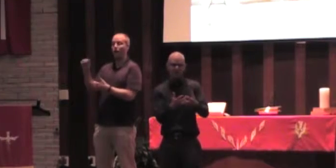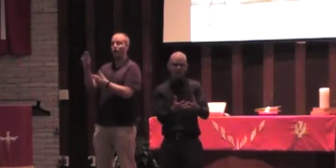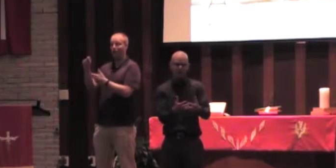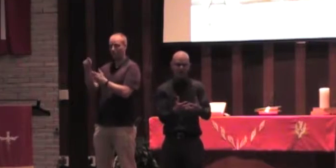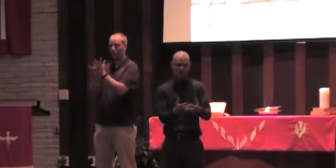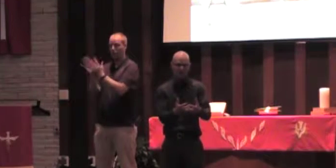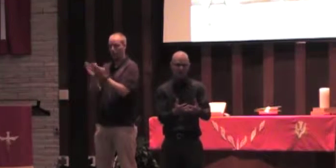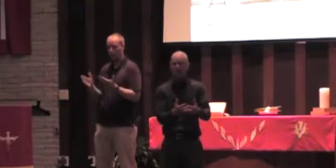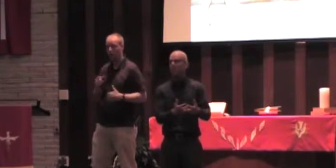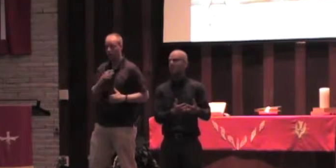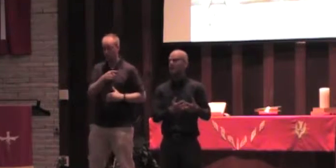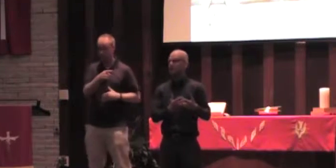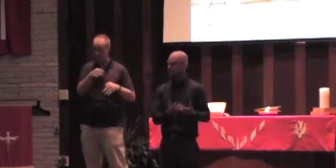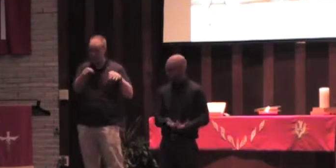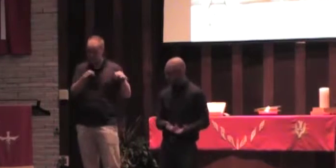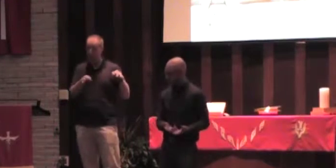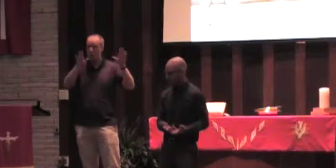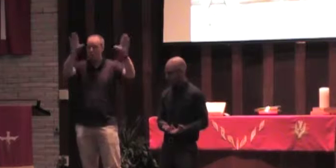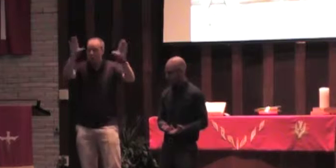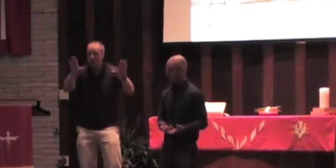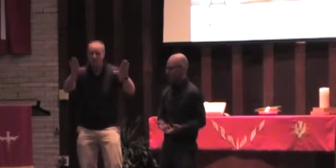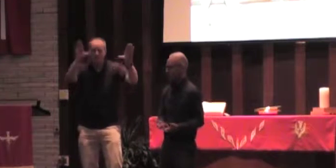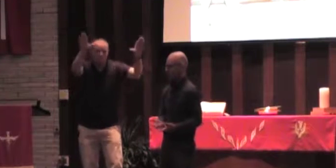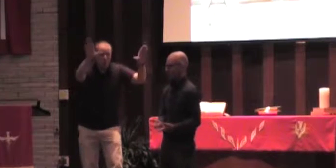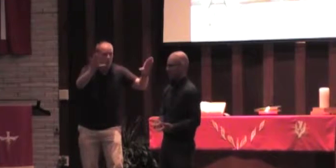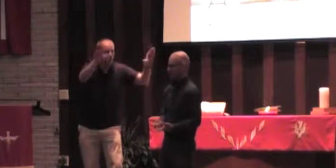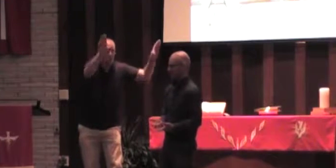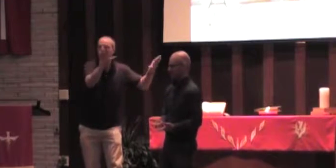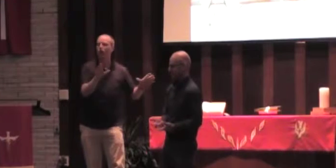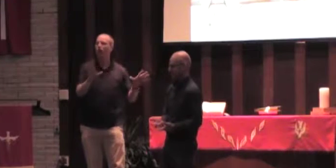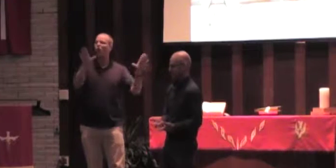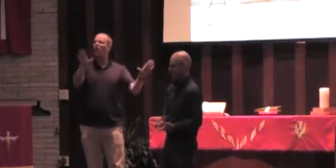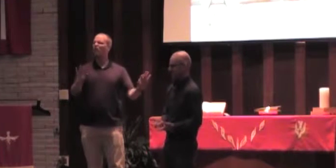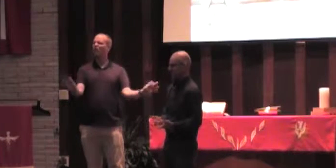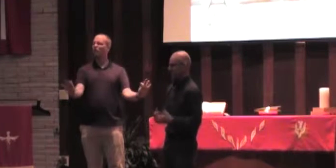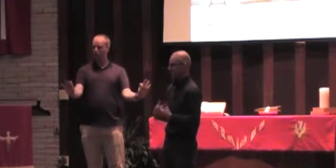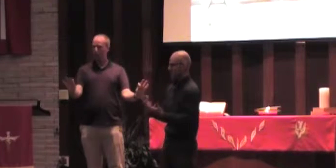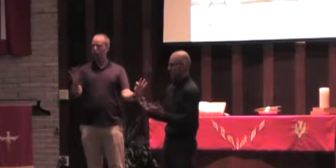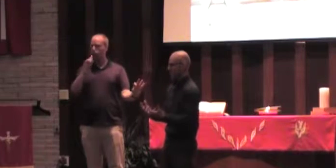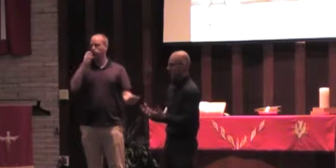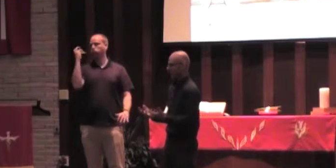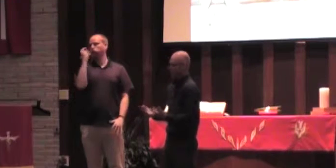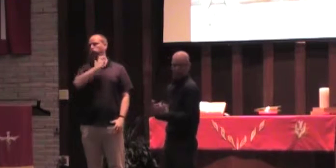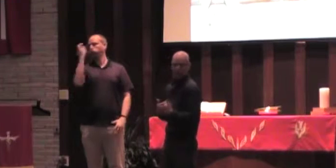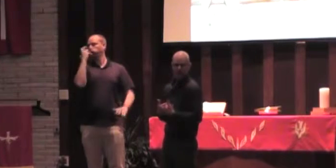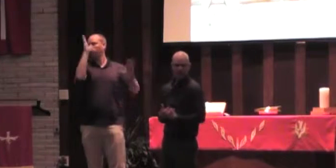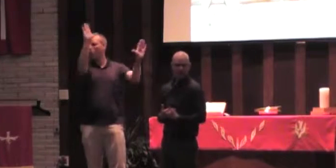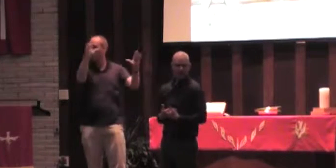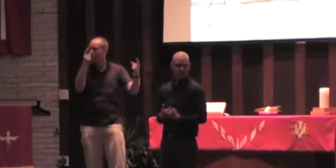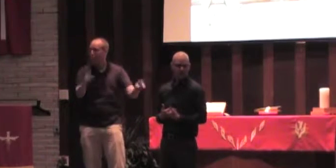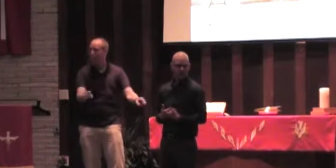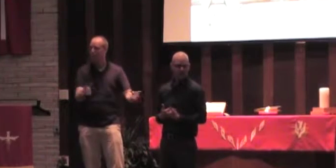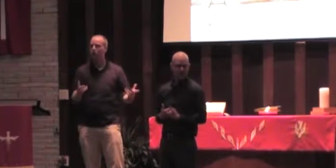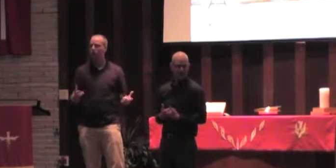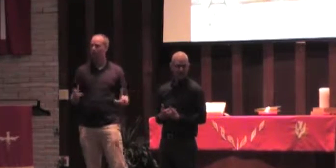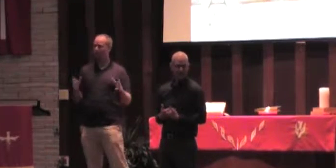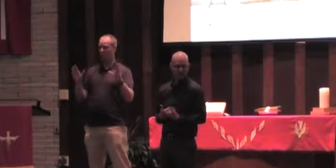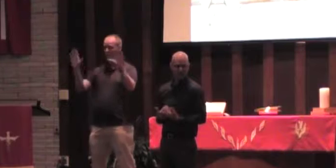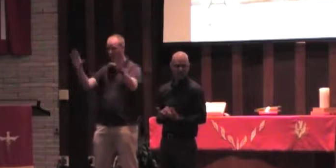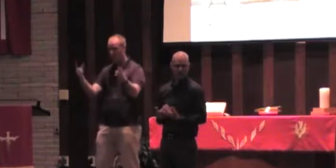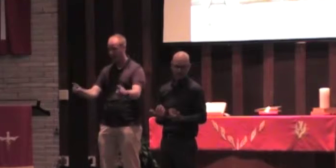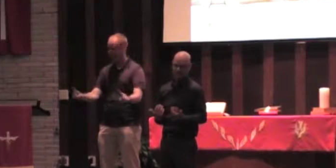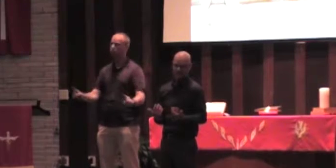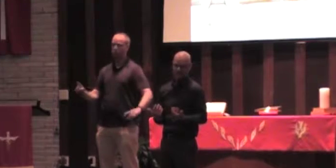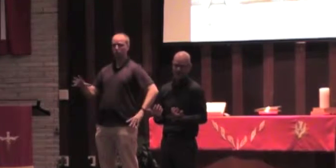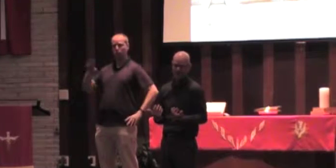not only did miracles happen, but extraordinary miracles happen. Now, I don't know about you, but just a miracle's good enough for me.